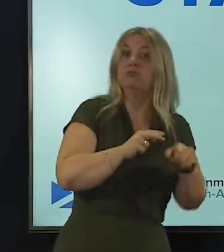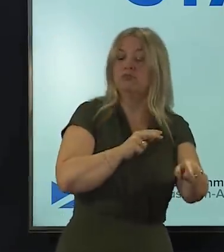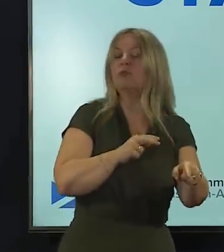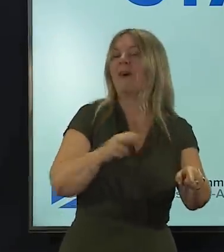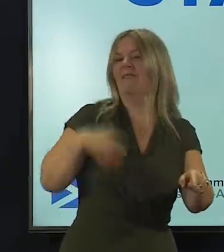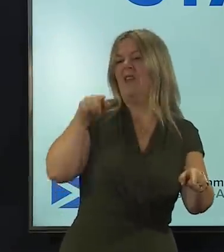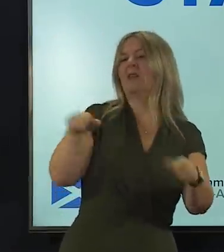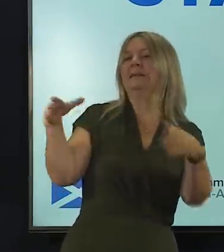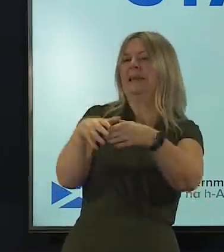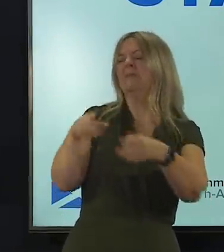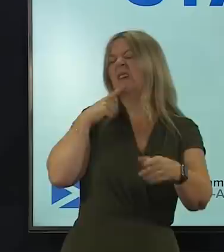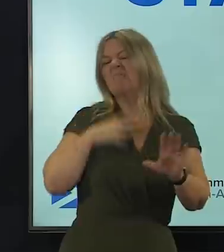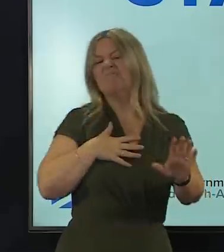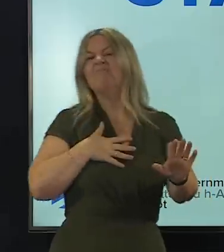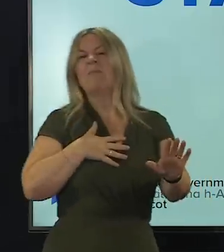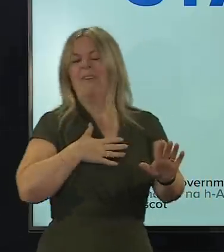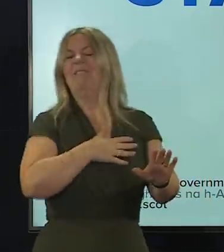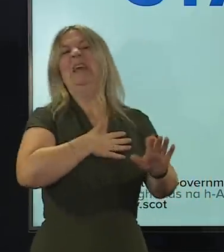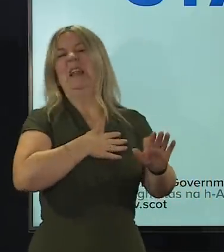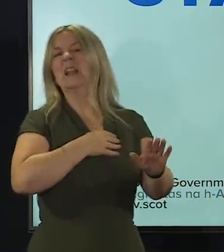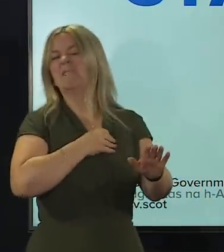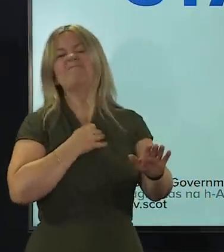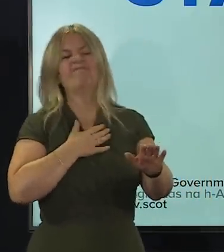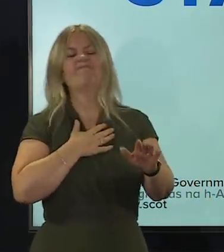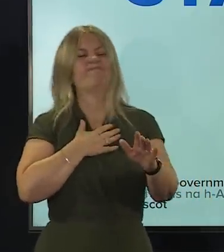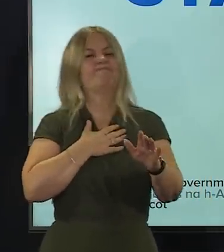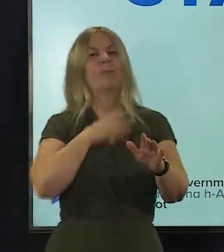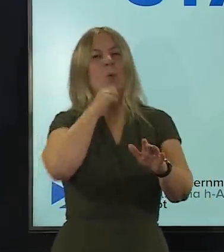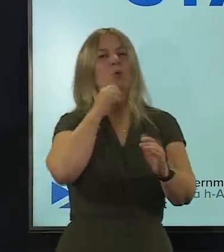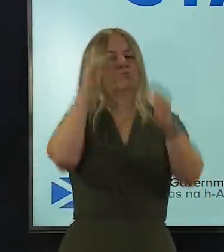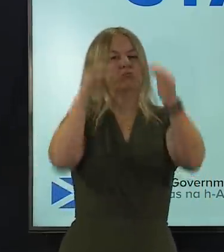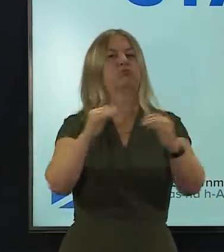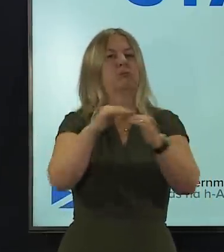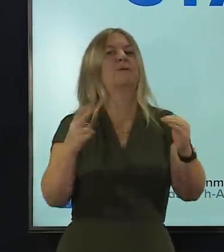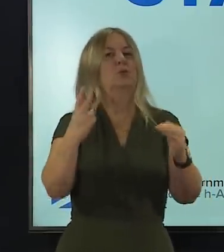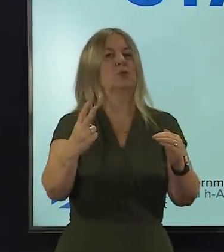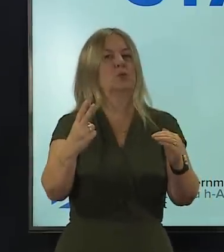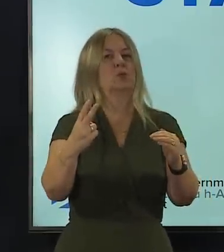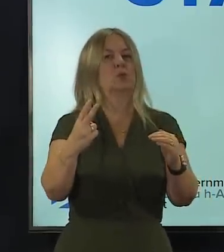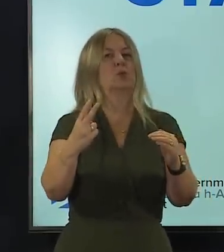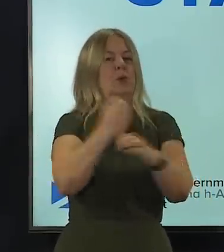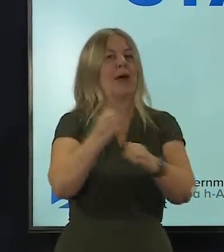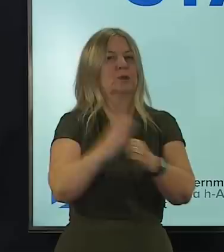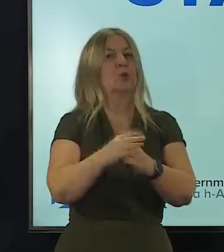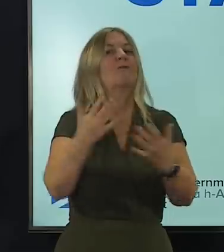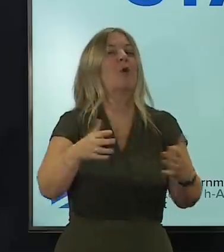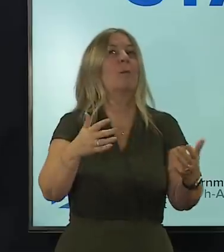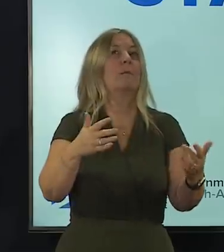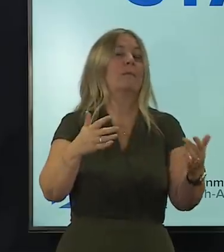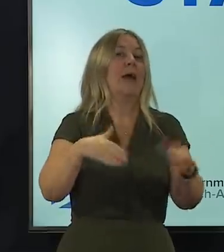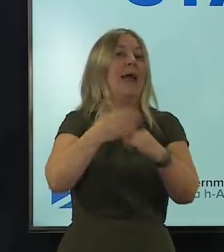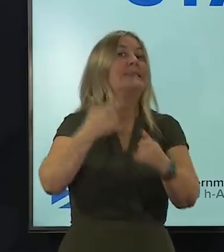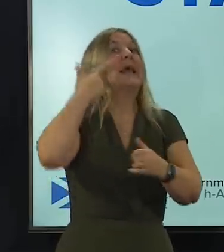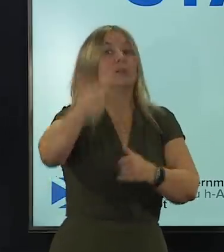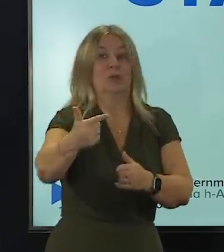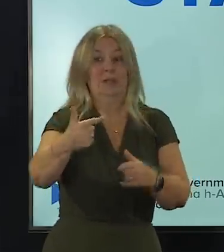Team has made clear to me that they would support a move to Level 2 from the end of next week, so this time